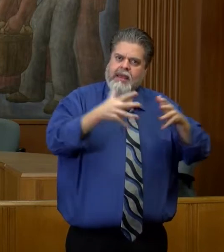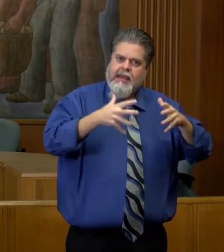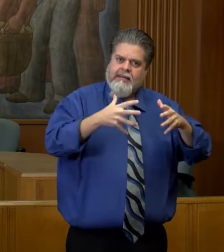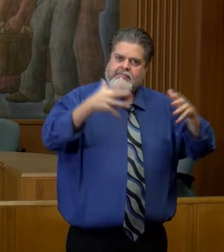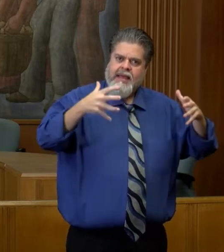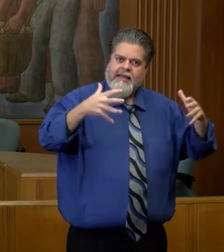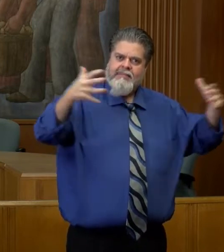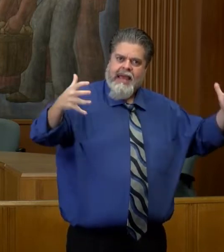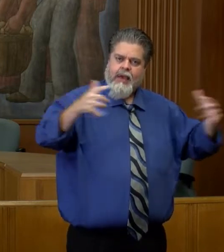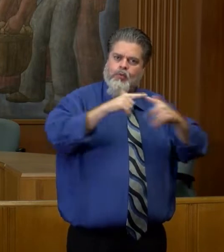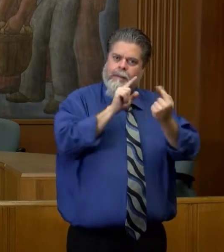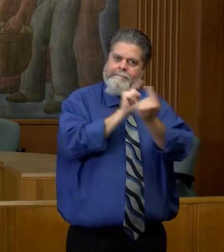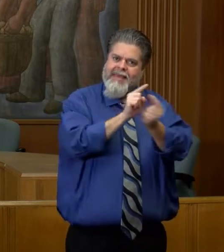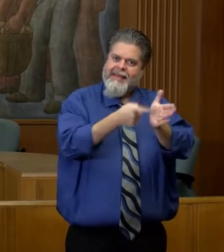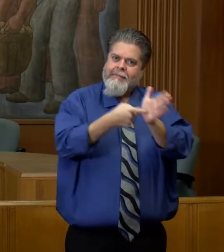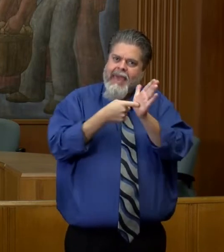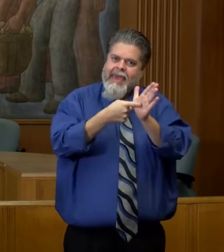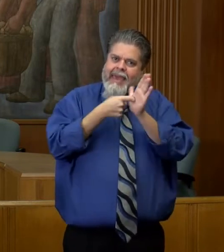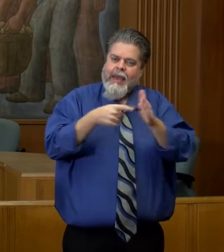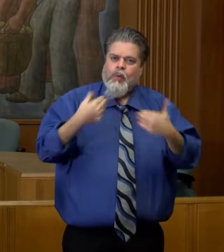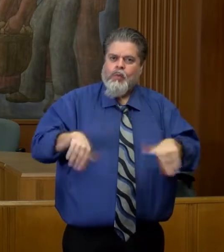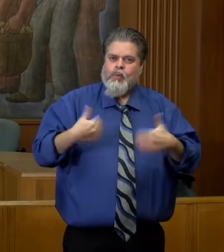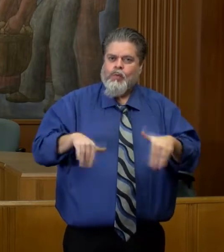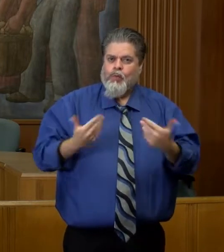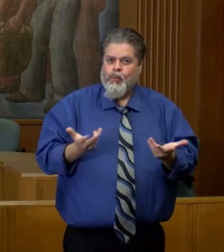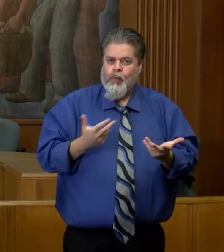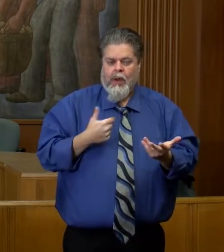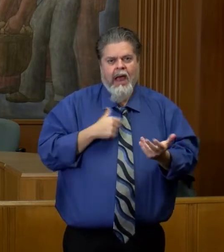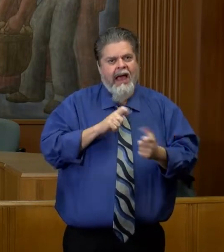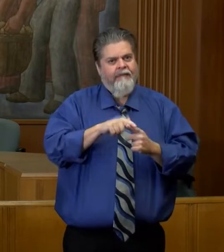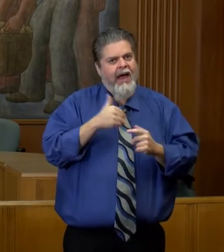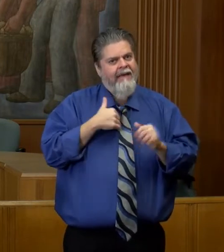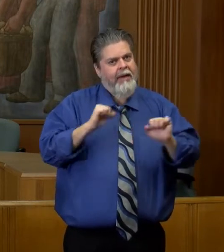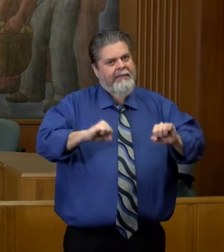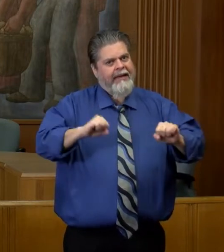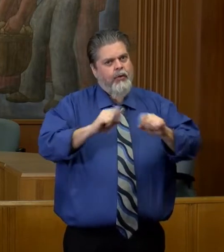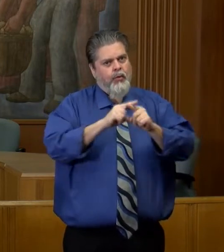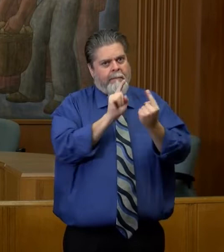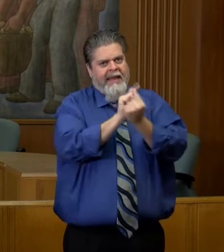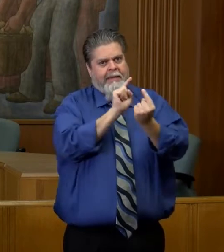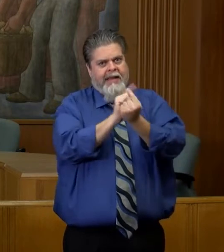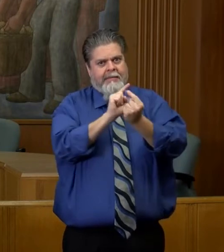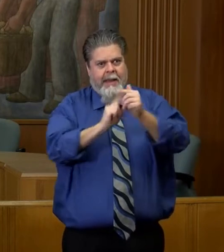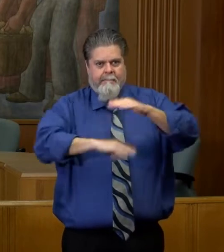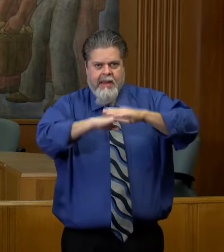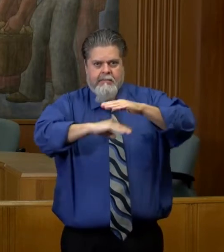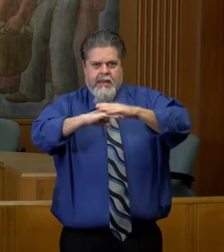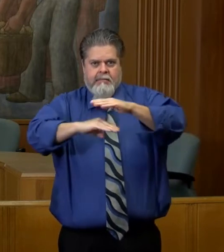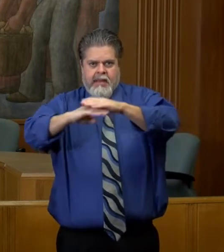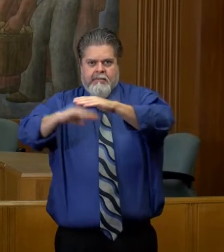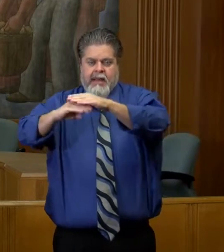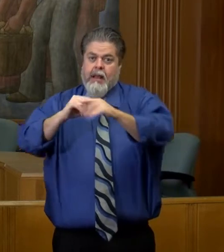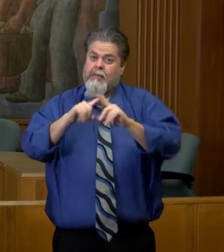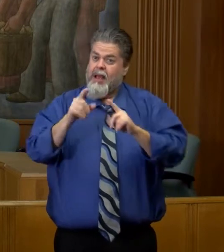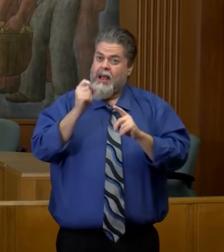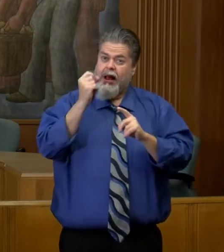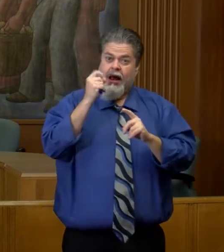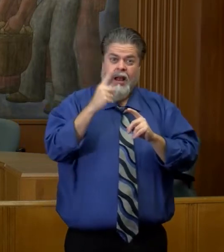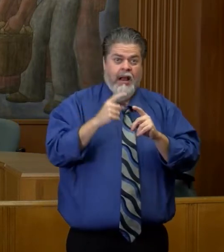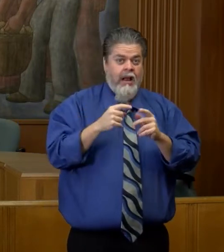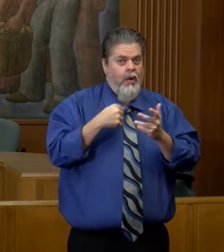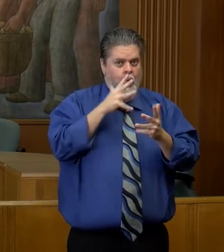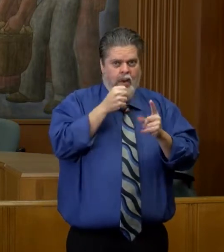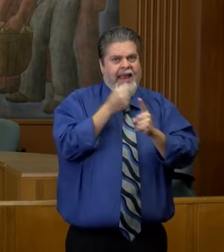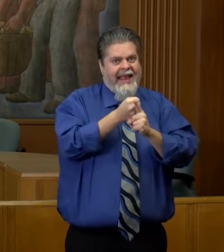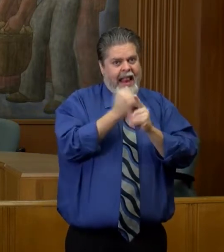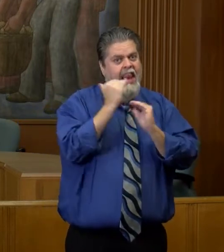beds to meet that demand, and we're still confident that we have the ability to do that. But there is a limit to that, and so we will keep